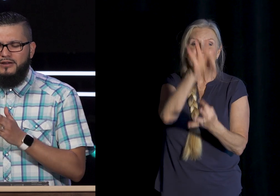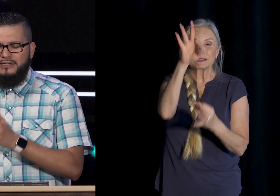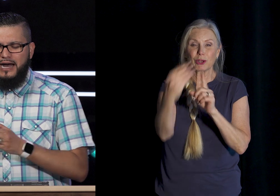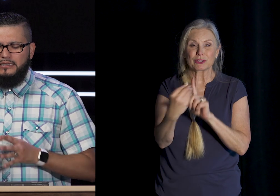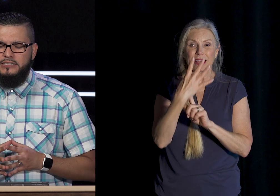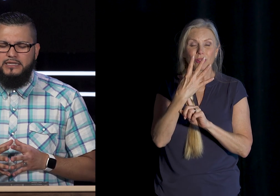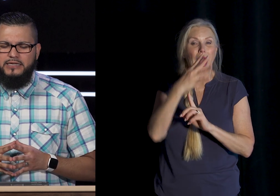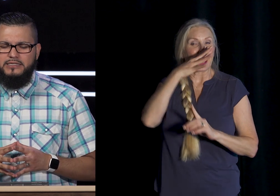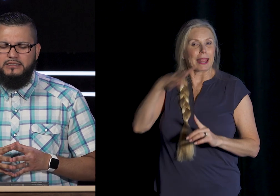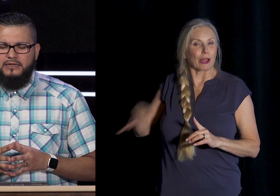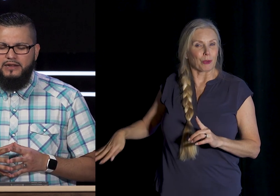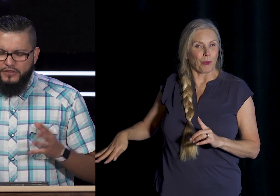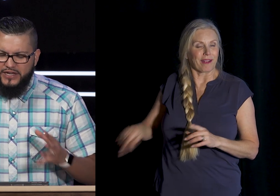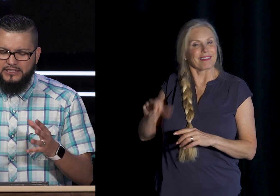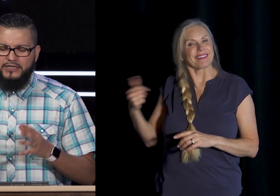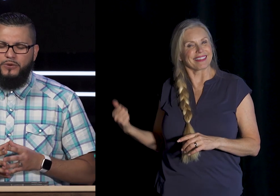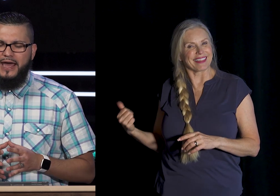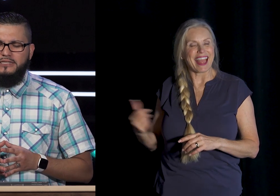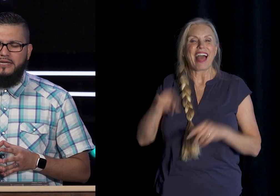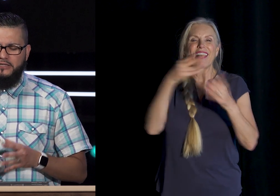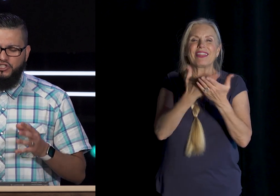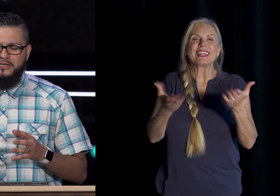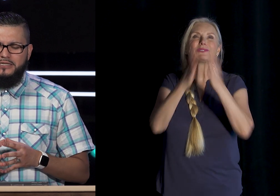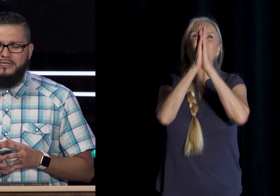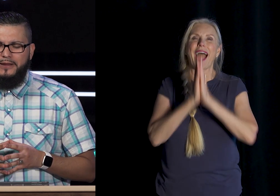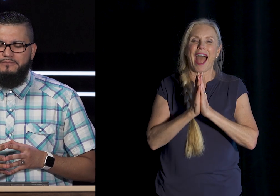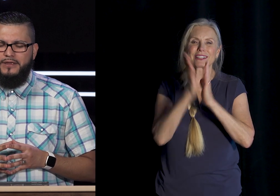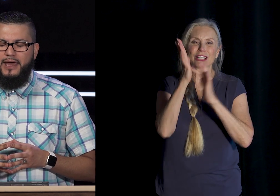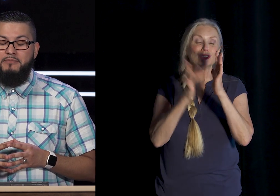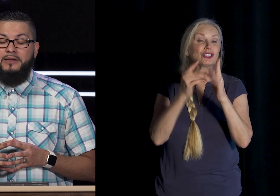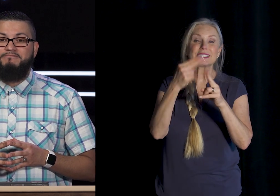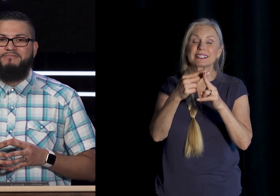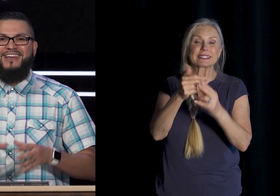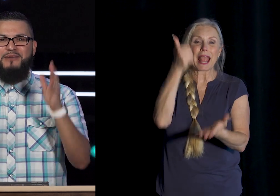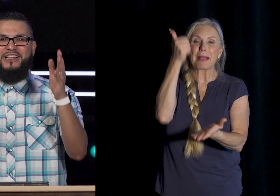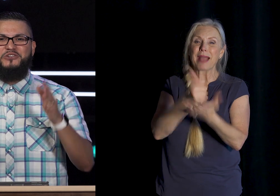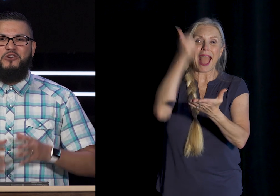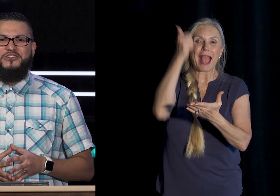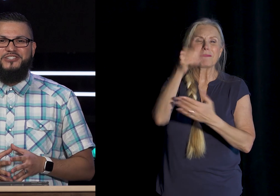Godless Deeds These Things We Ask In Jesus Name Amen God Bless You Grove Church